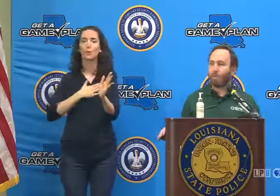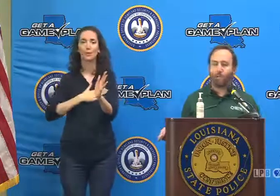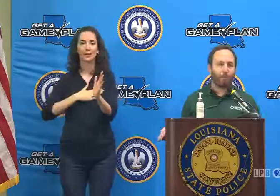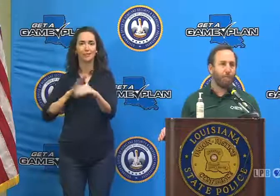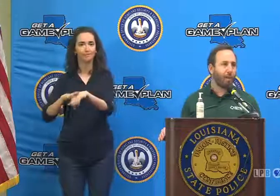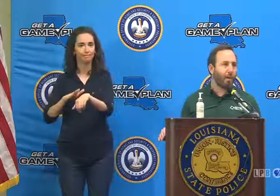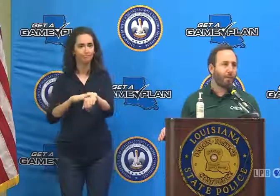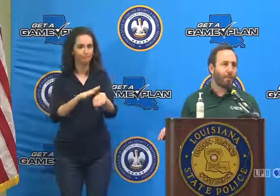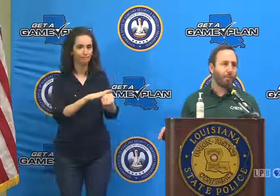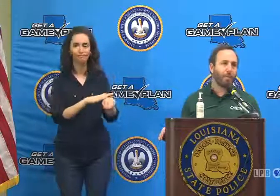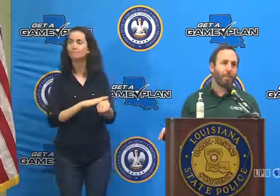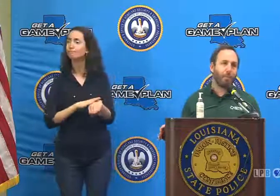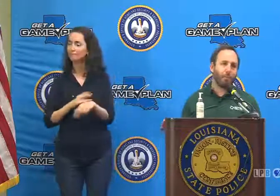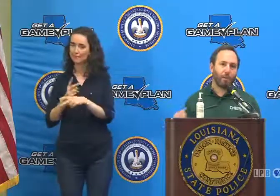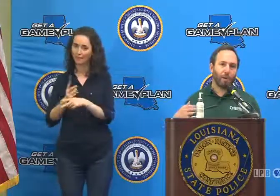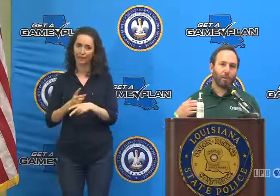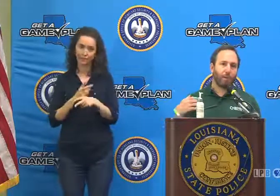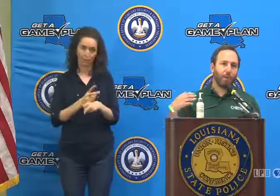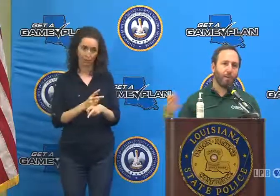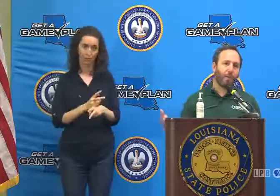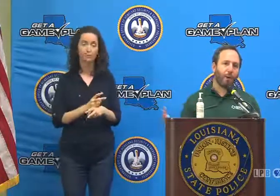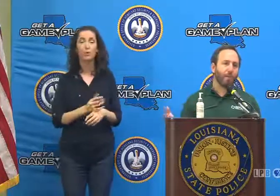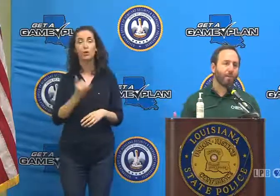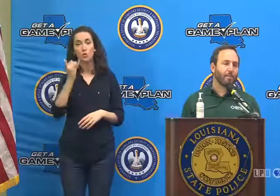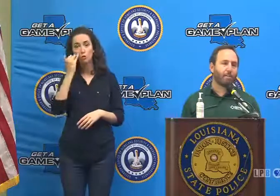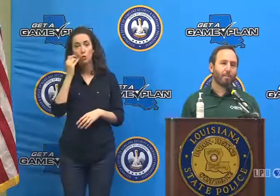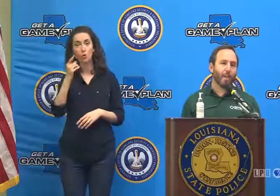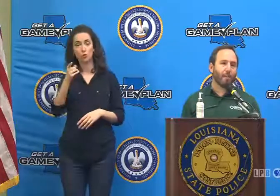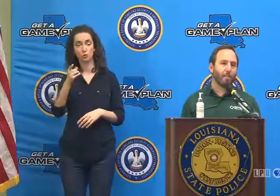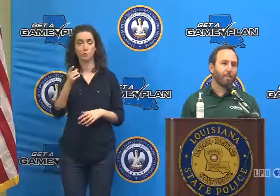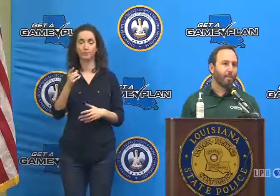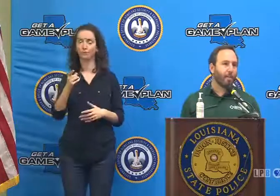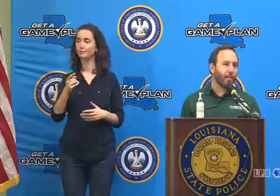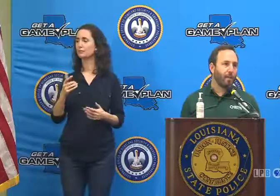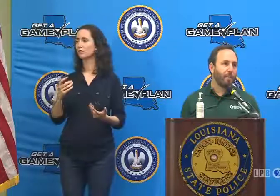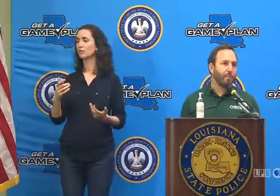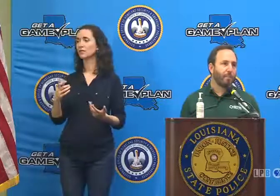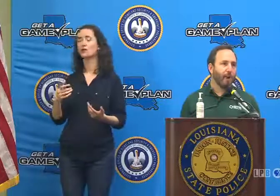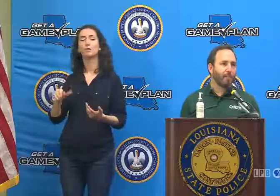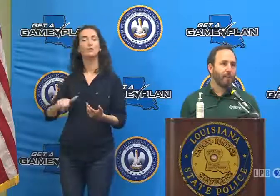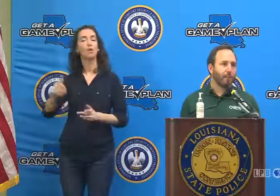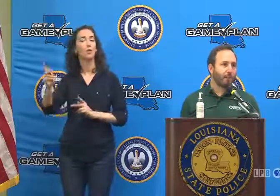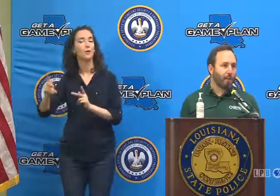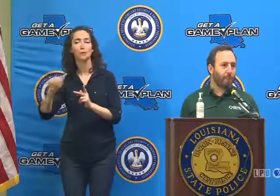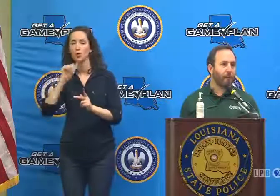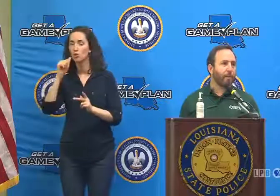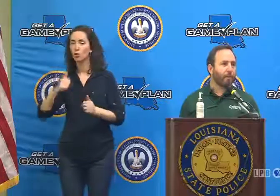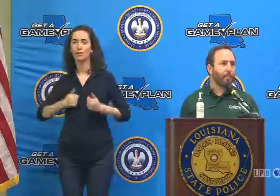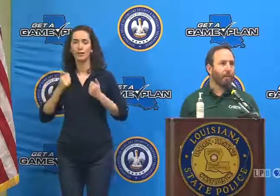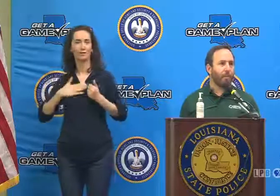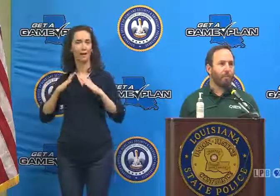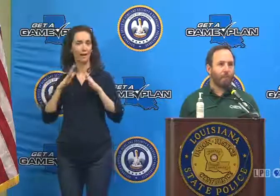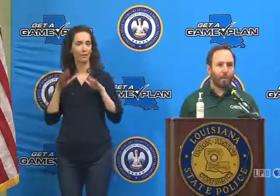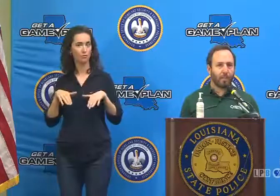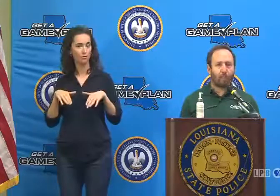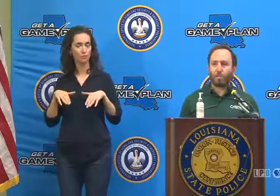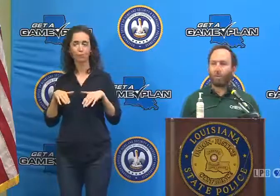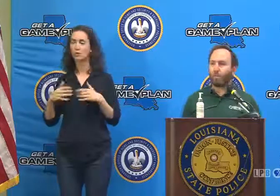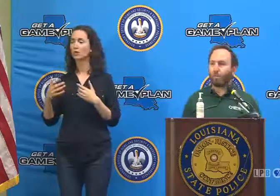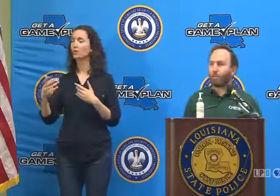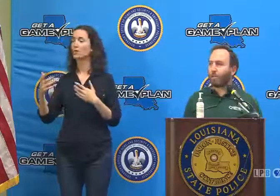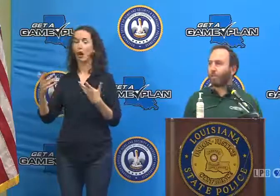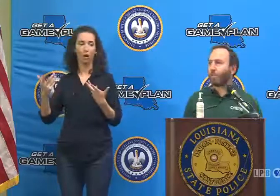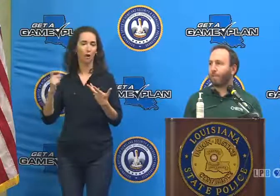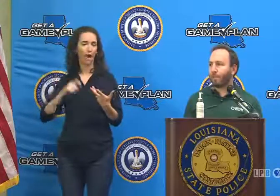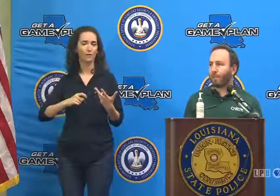to take COVID precautions, and particularly if you are finding yourself around people outside of your family unit because of the